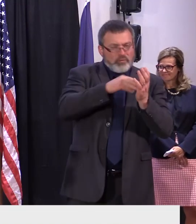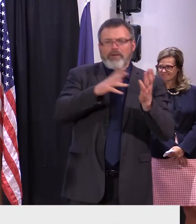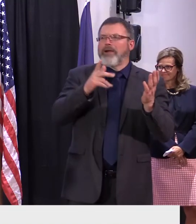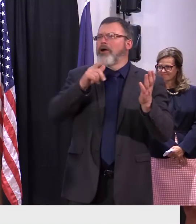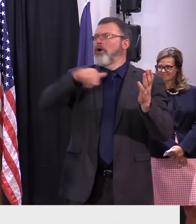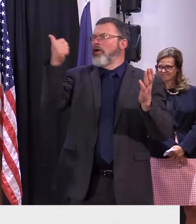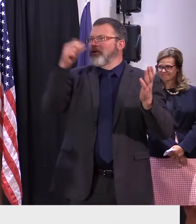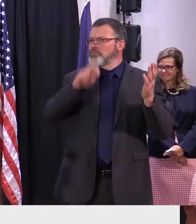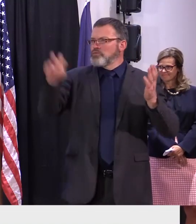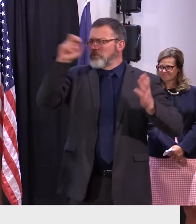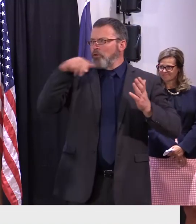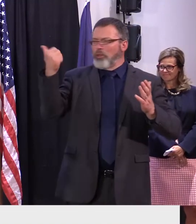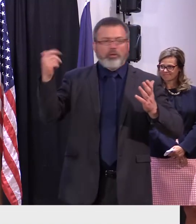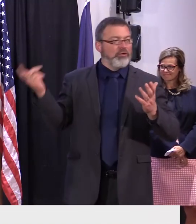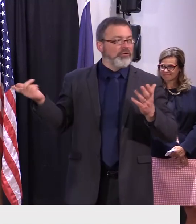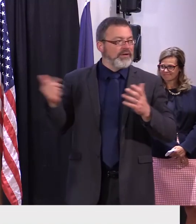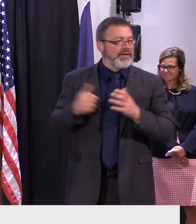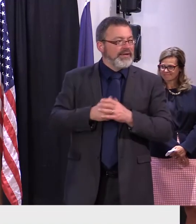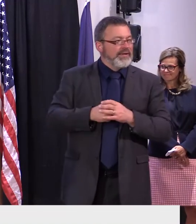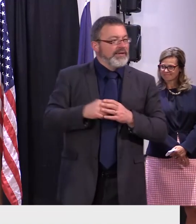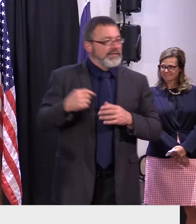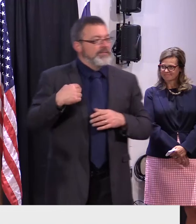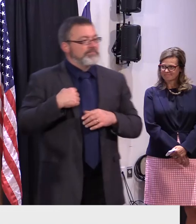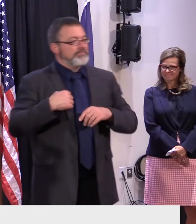to uh we went to bennington